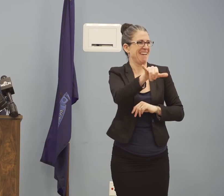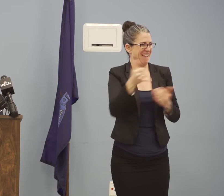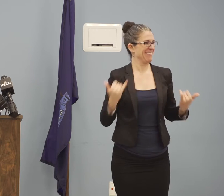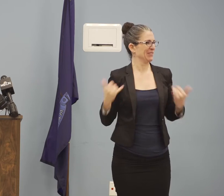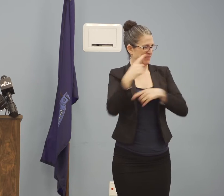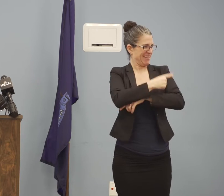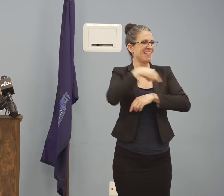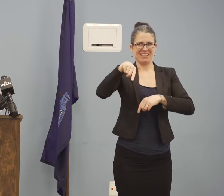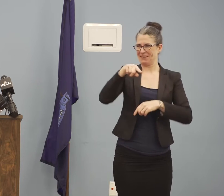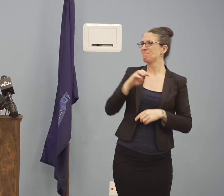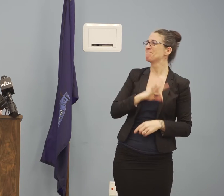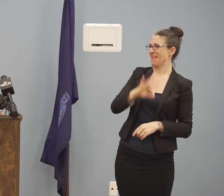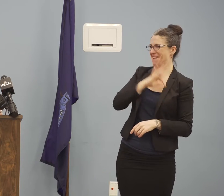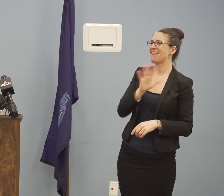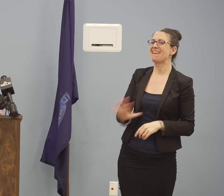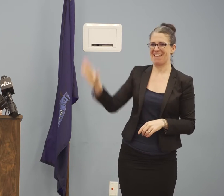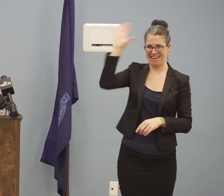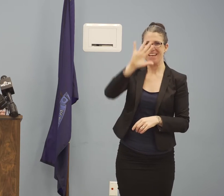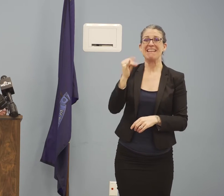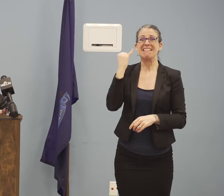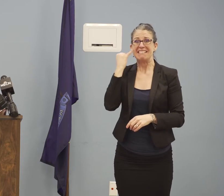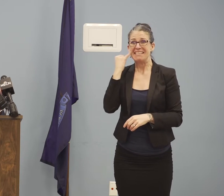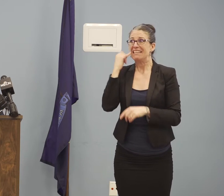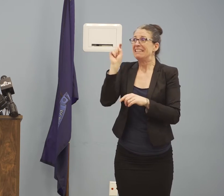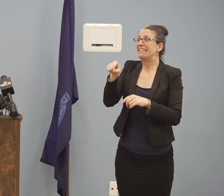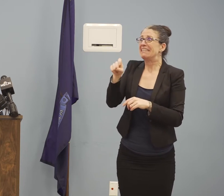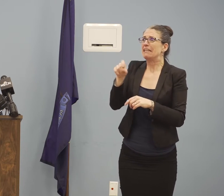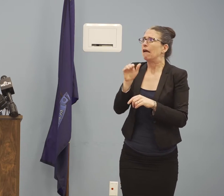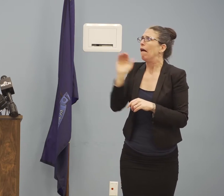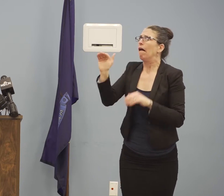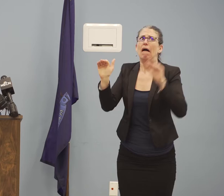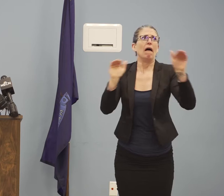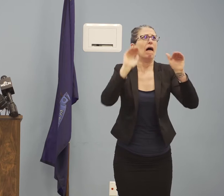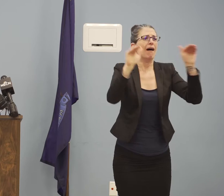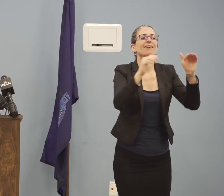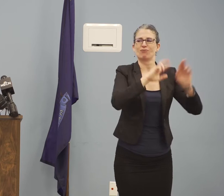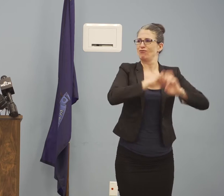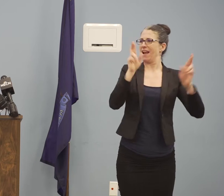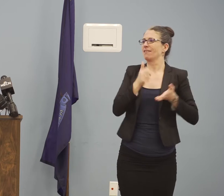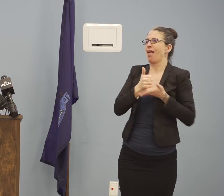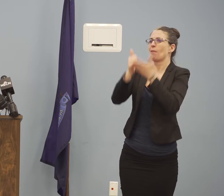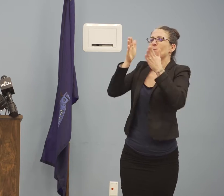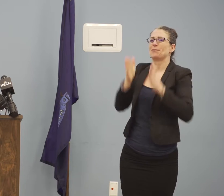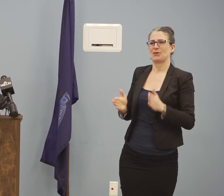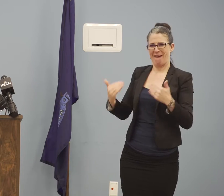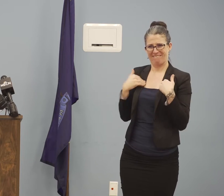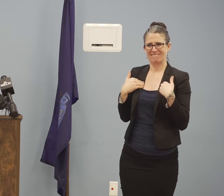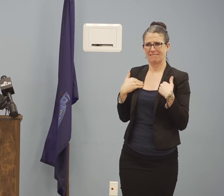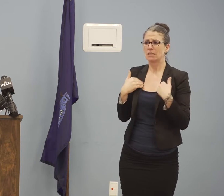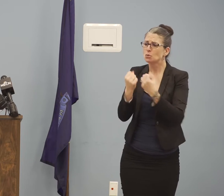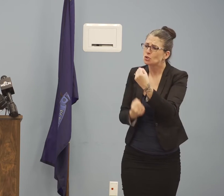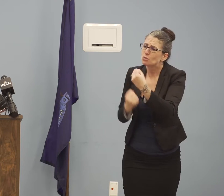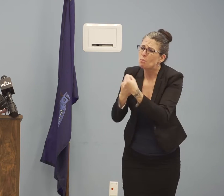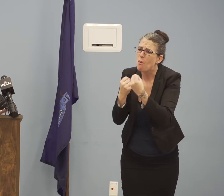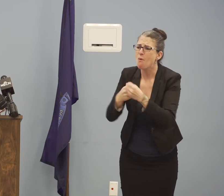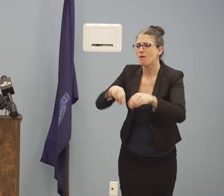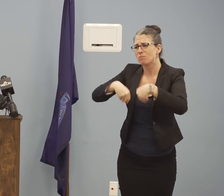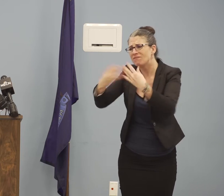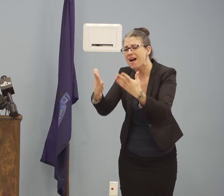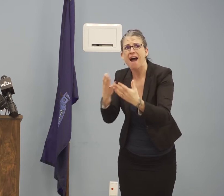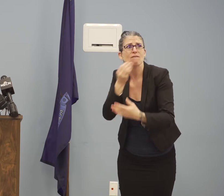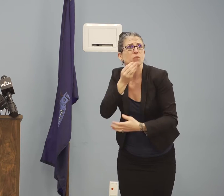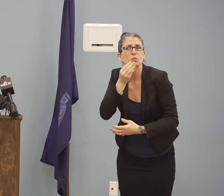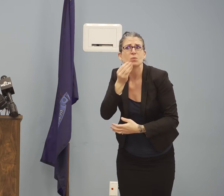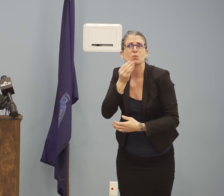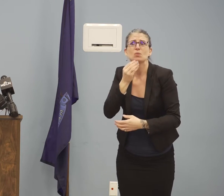children. They are providing shelter for the homeless. They are providing care to those in need. They are watching and listening this